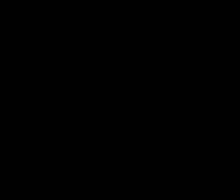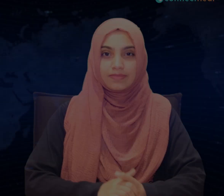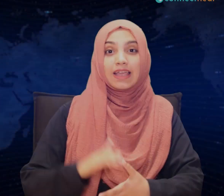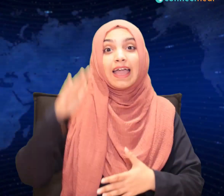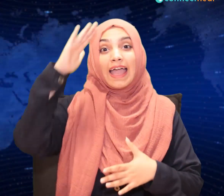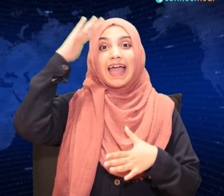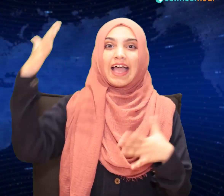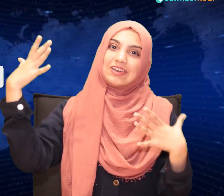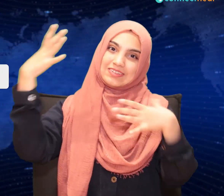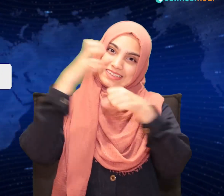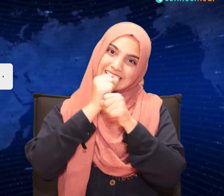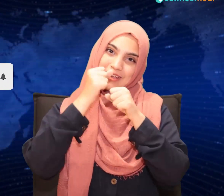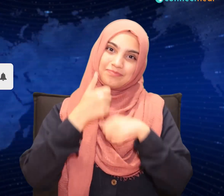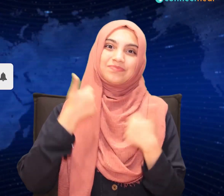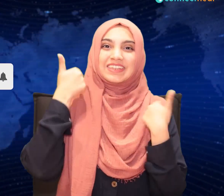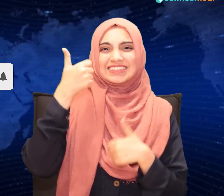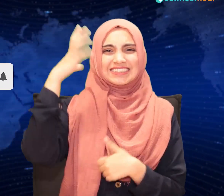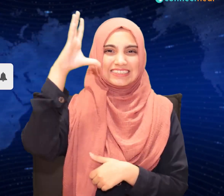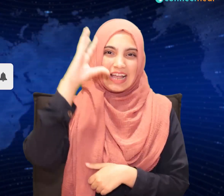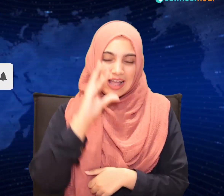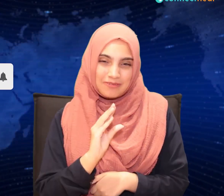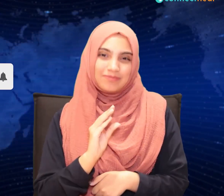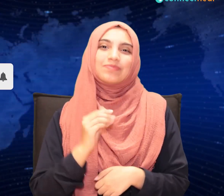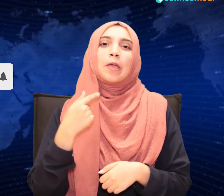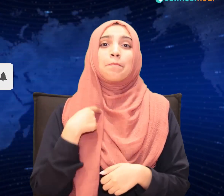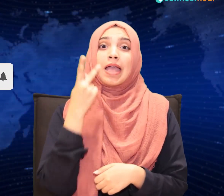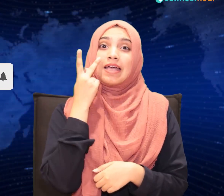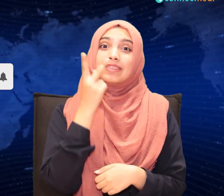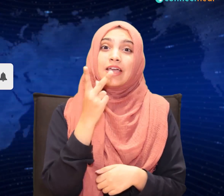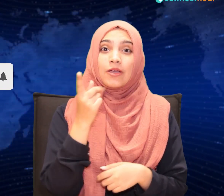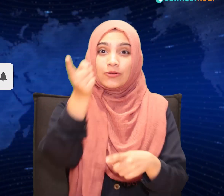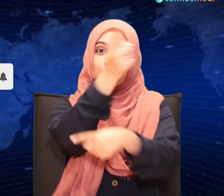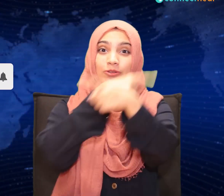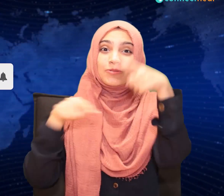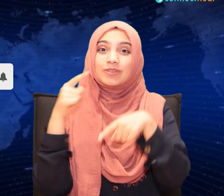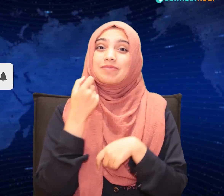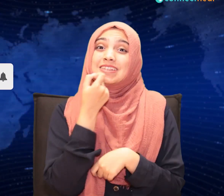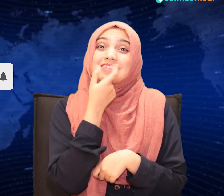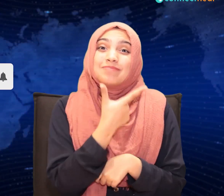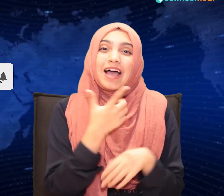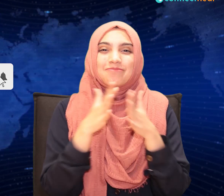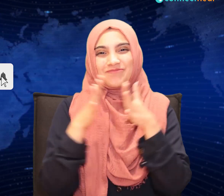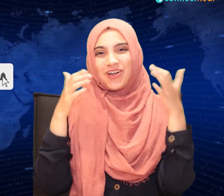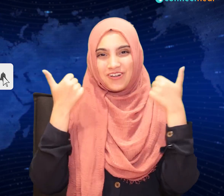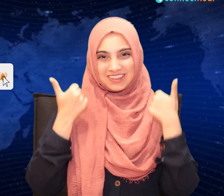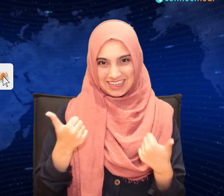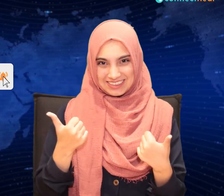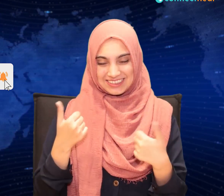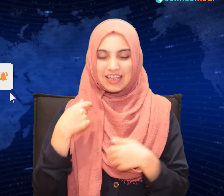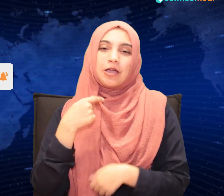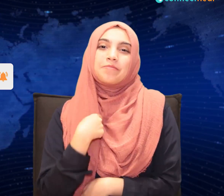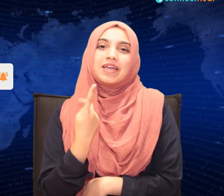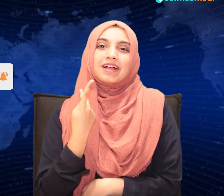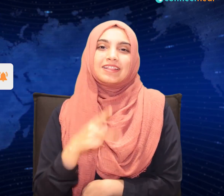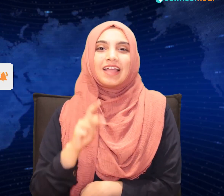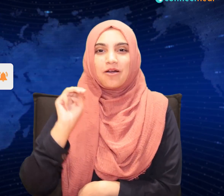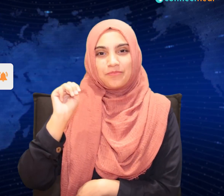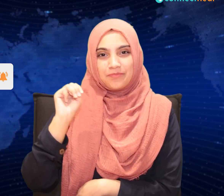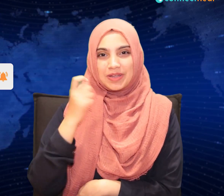hello everyone good evening so good to see your smiling faces this is Minerva